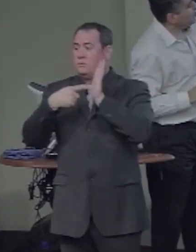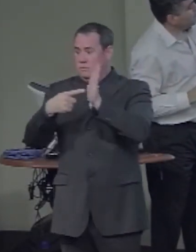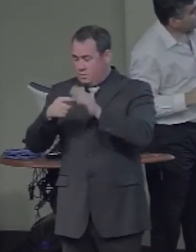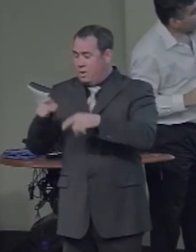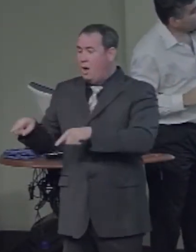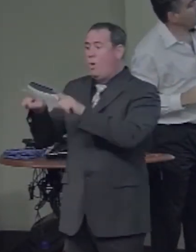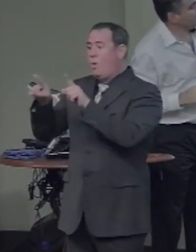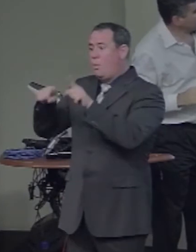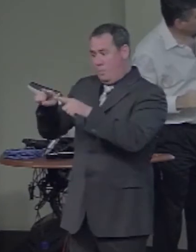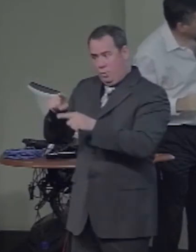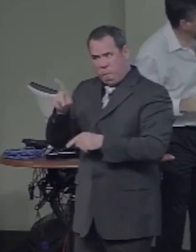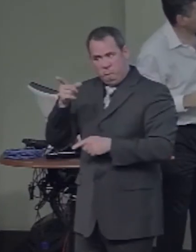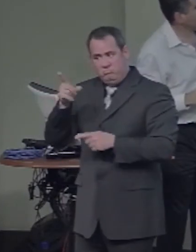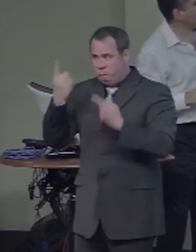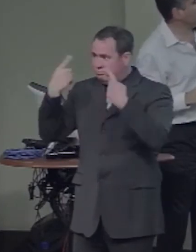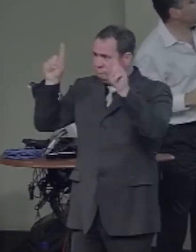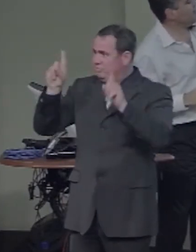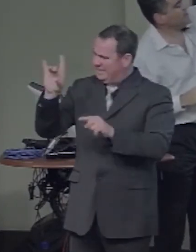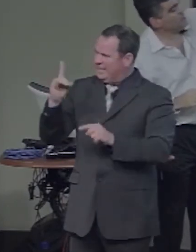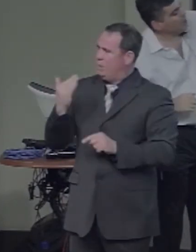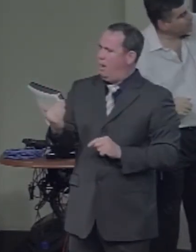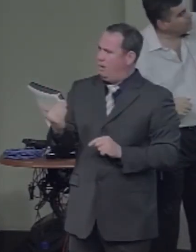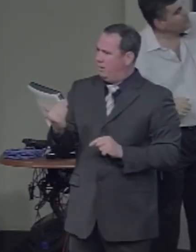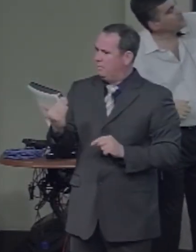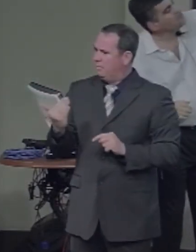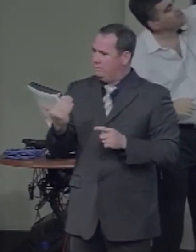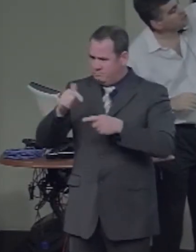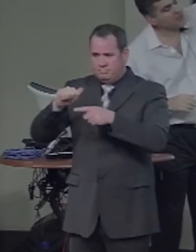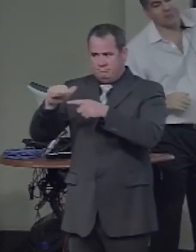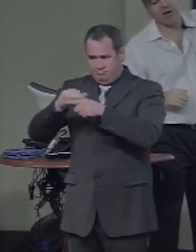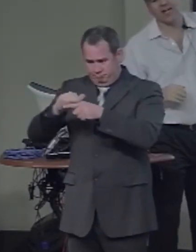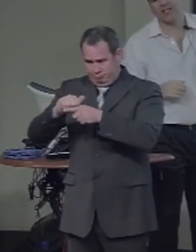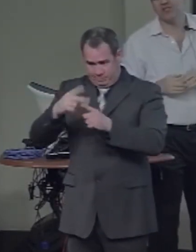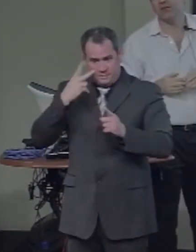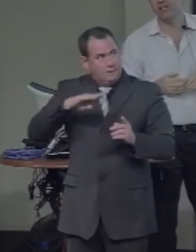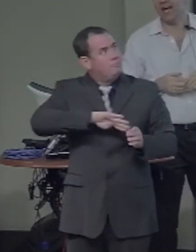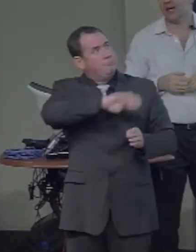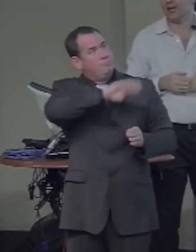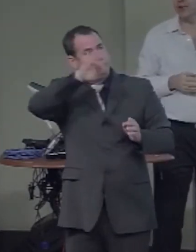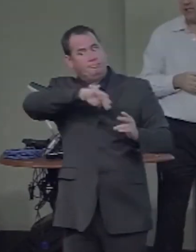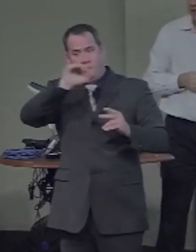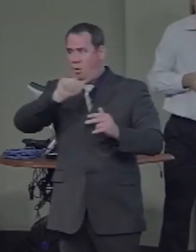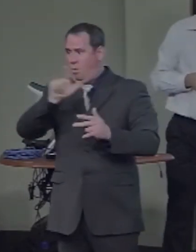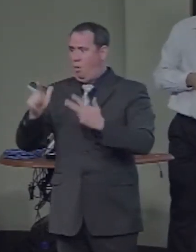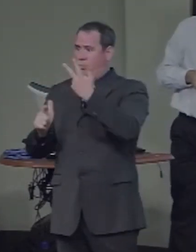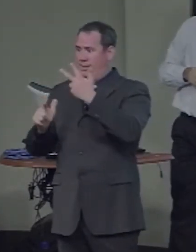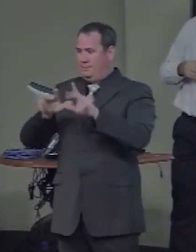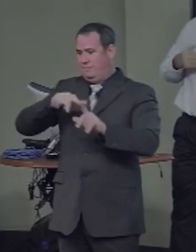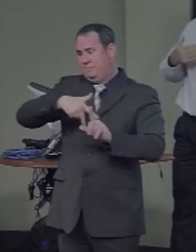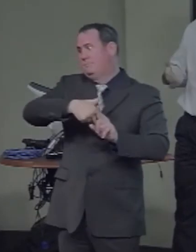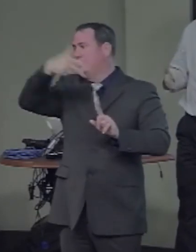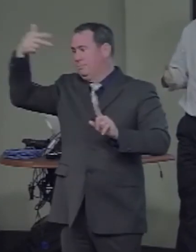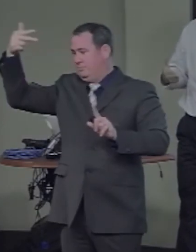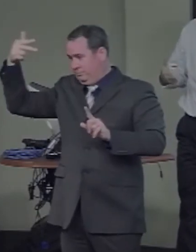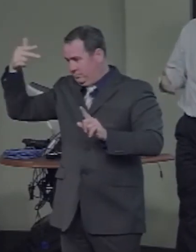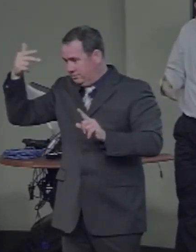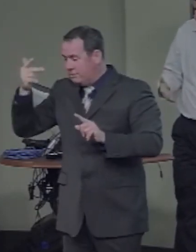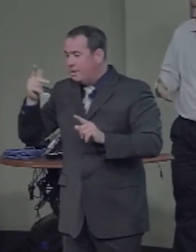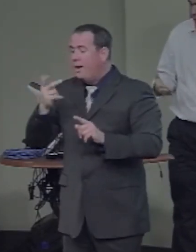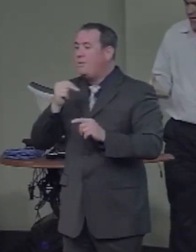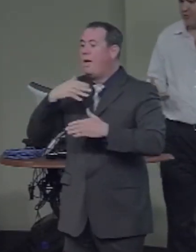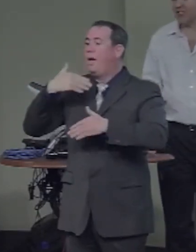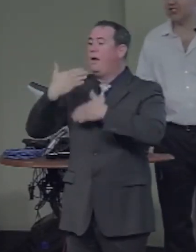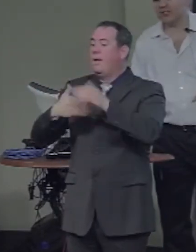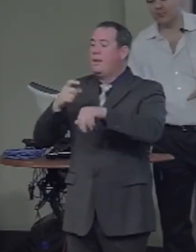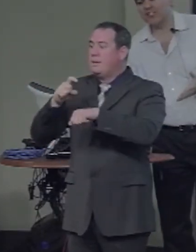And what you can see is, basically, it takes a while, but eventually the model is fully accurate. In this work, we're not